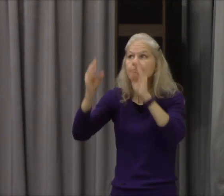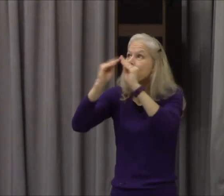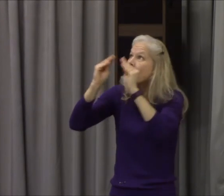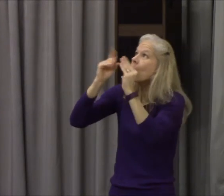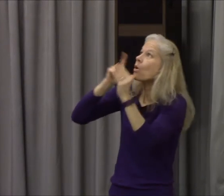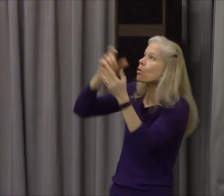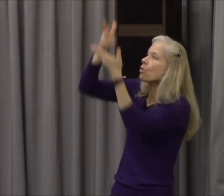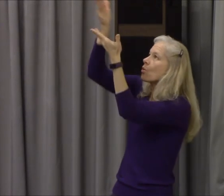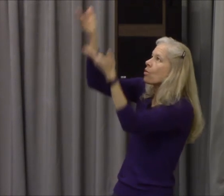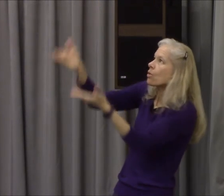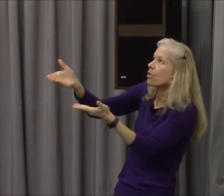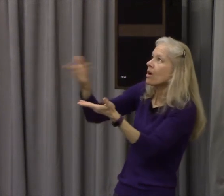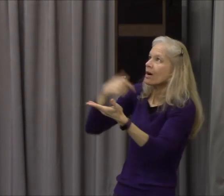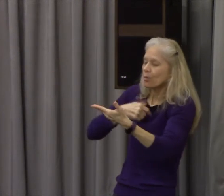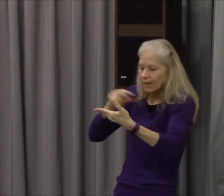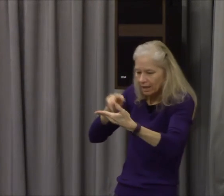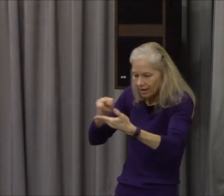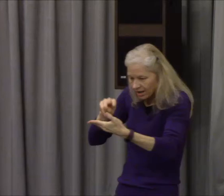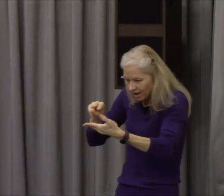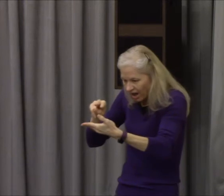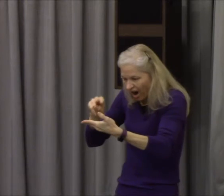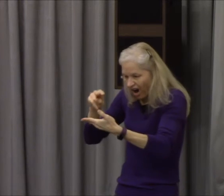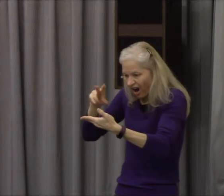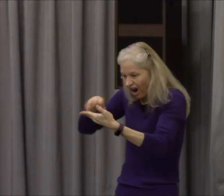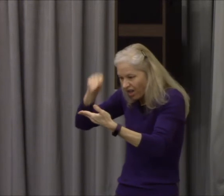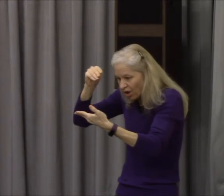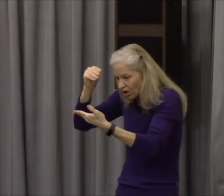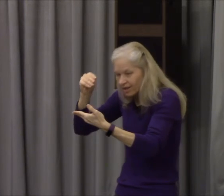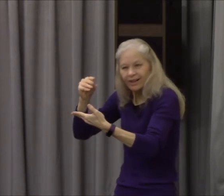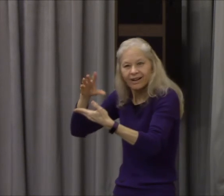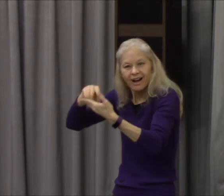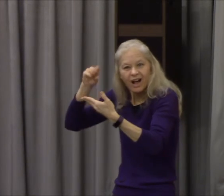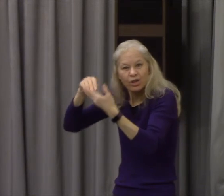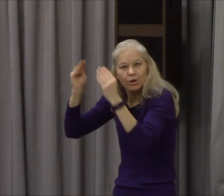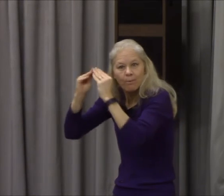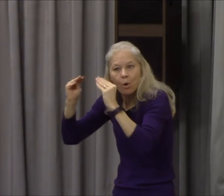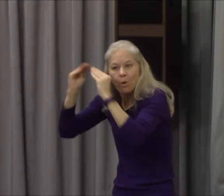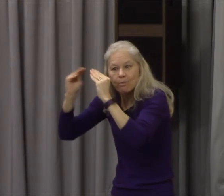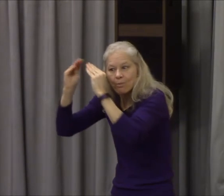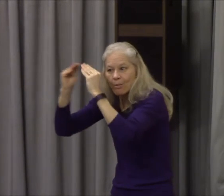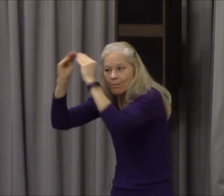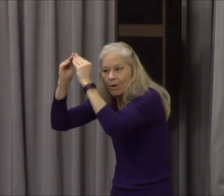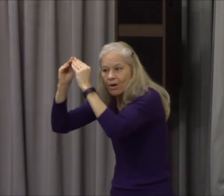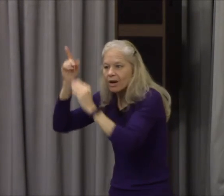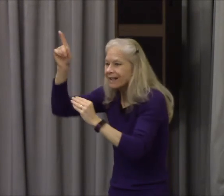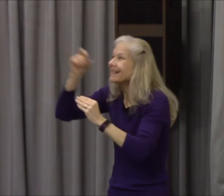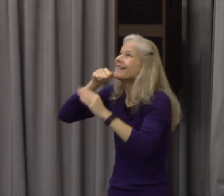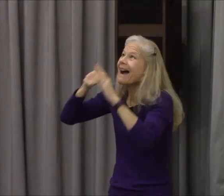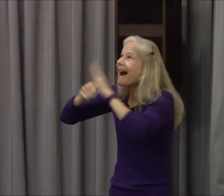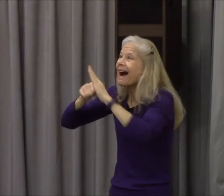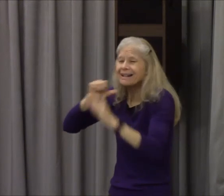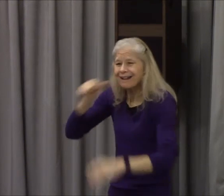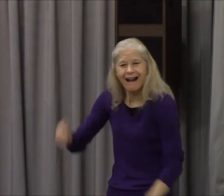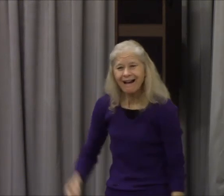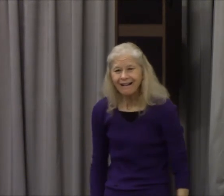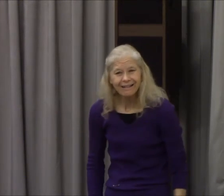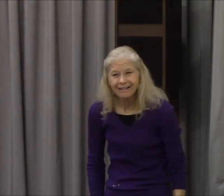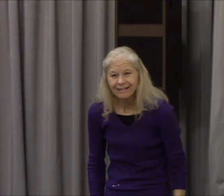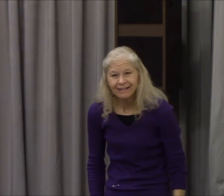full revelation that we need to know him and to live for him on this earth and to know all that he wants us to know for